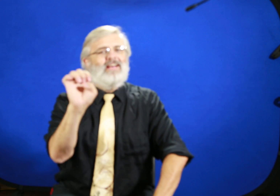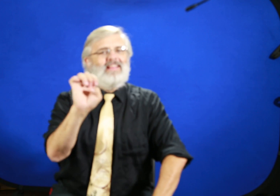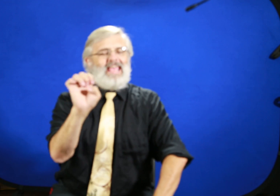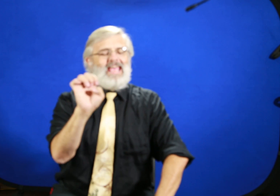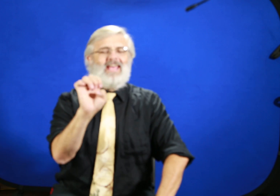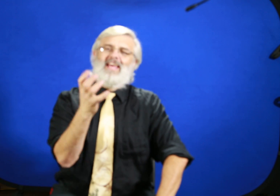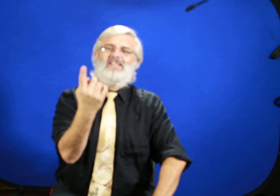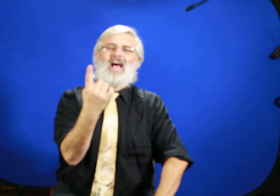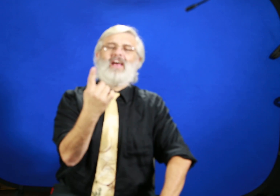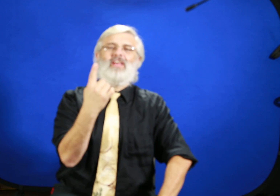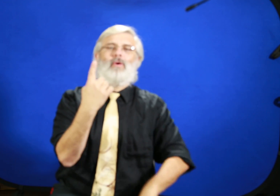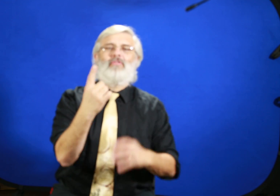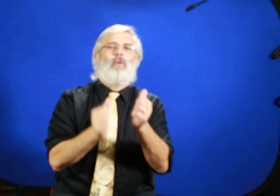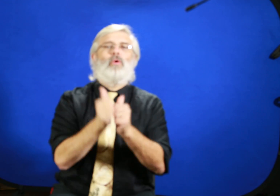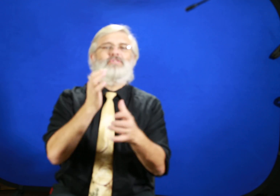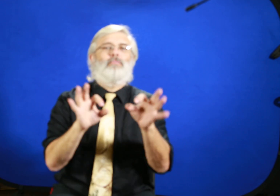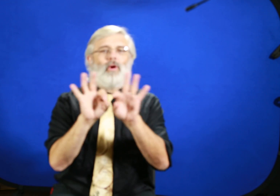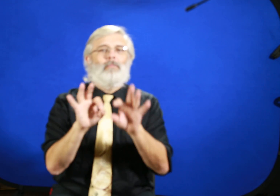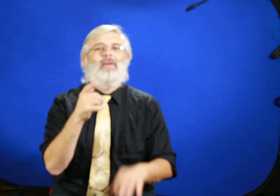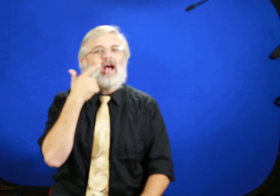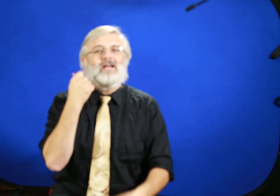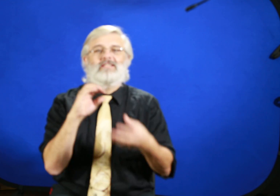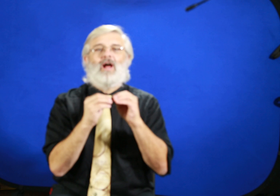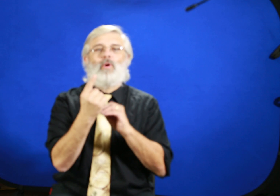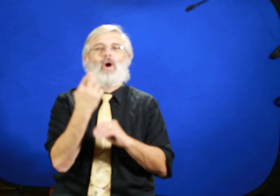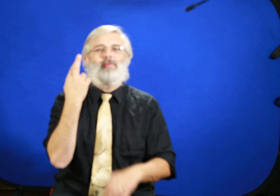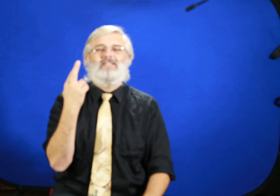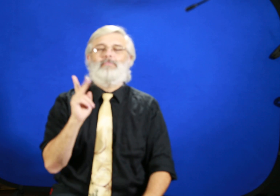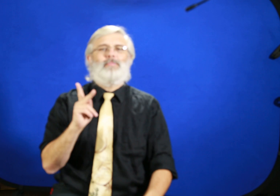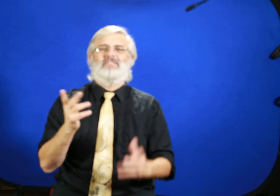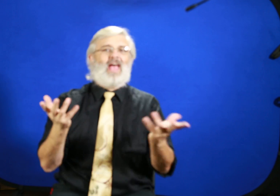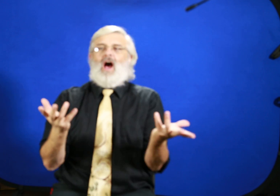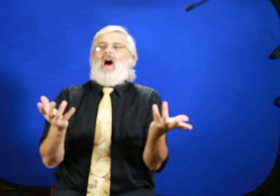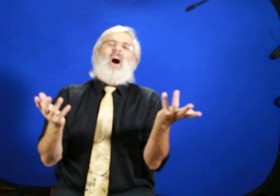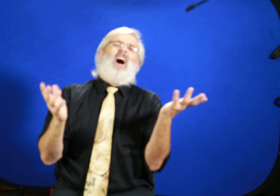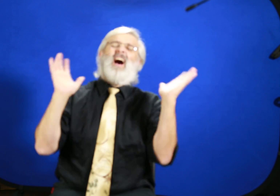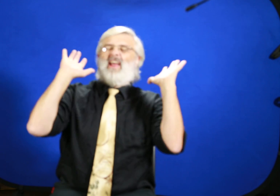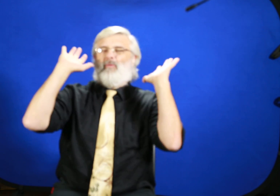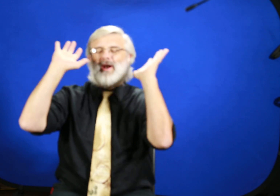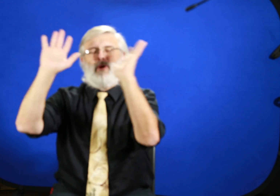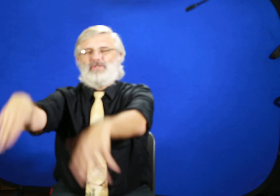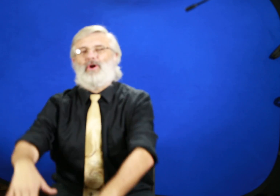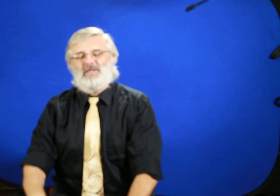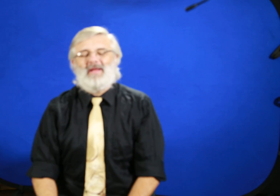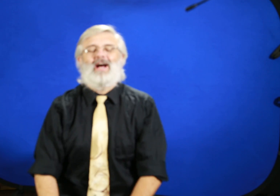The E is, I think, one of the most important, because the number one reason people say, I don't want to go to church, because